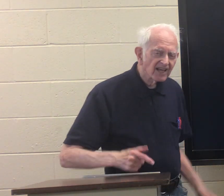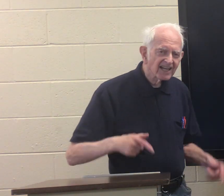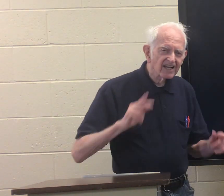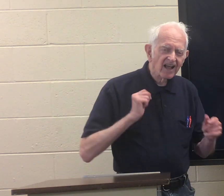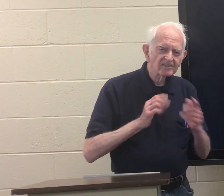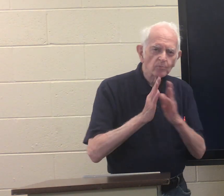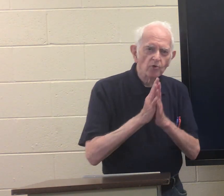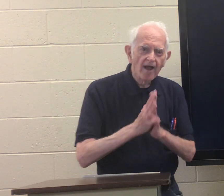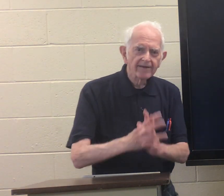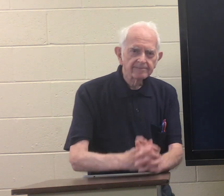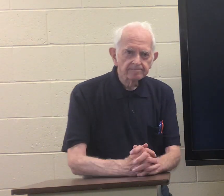let us pray